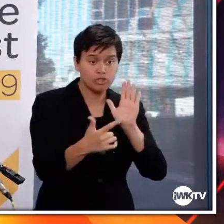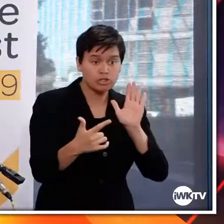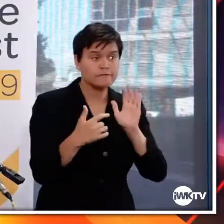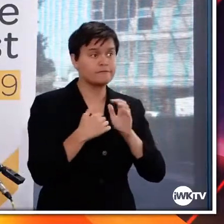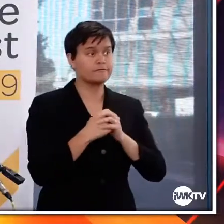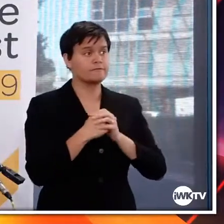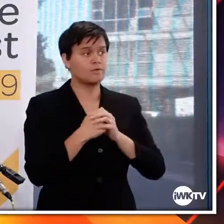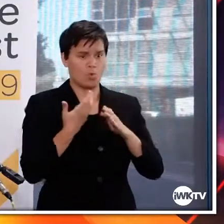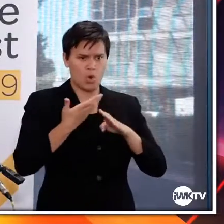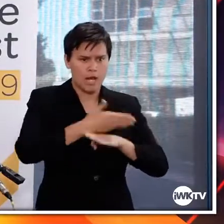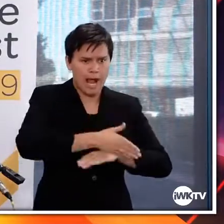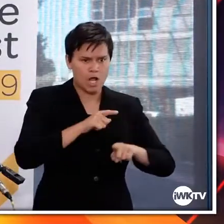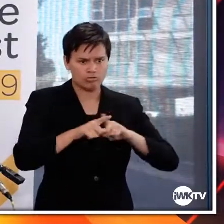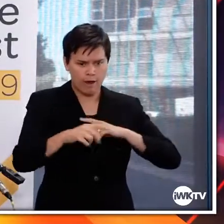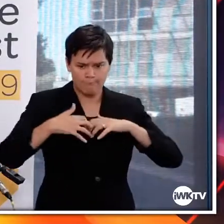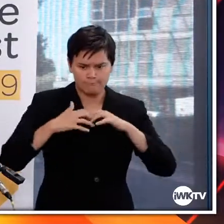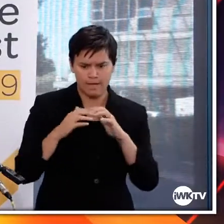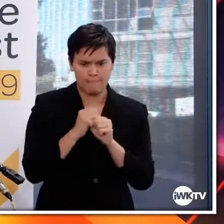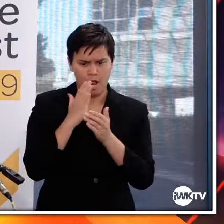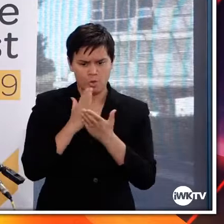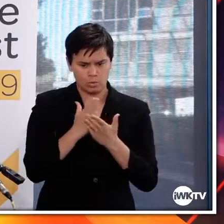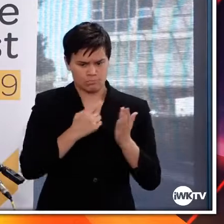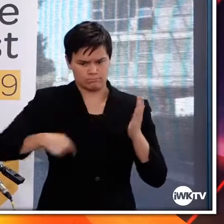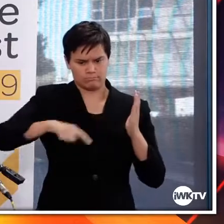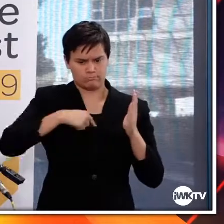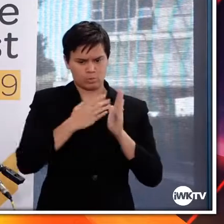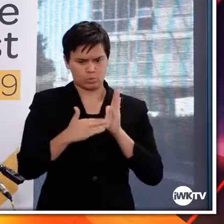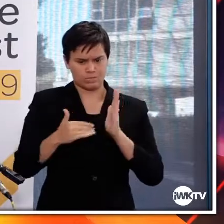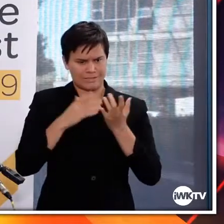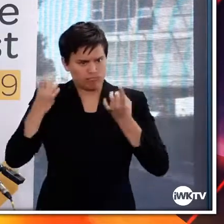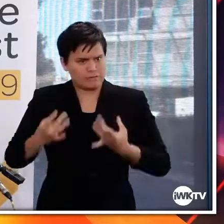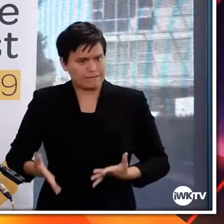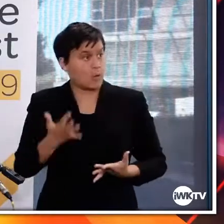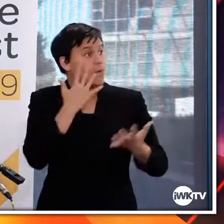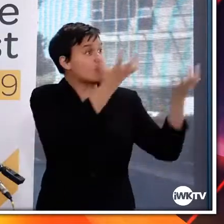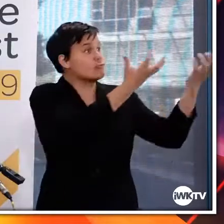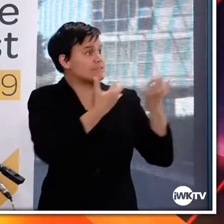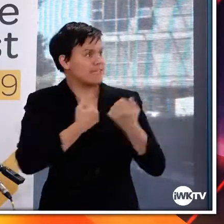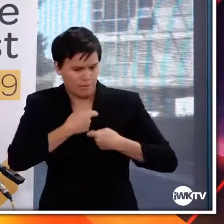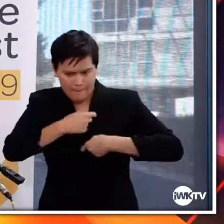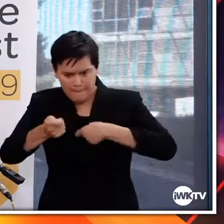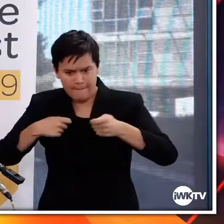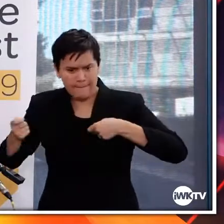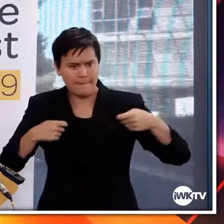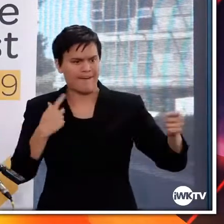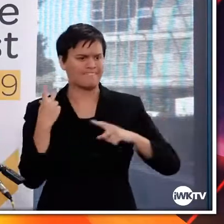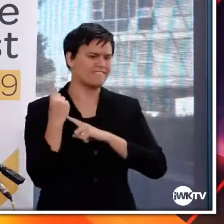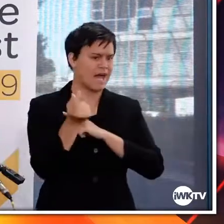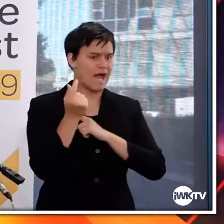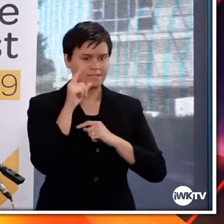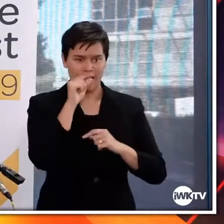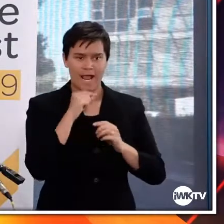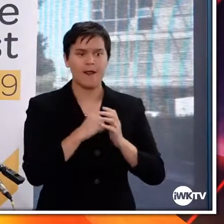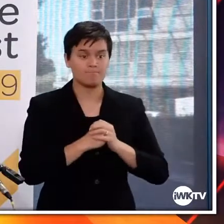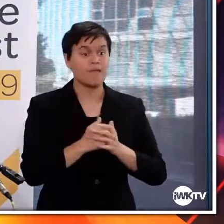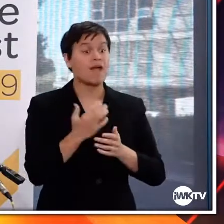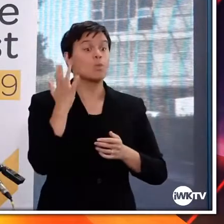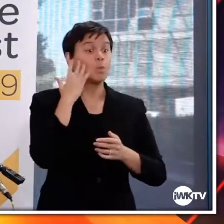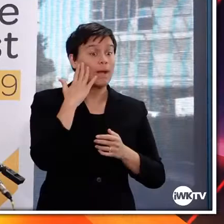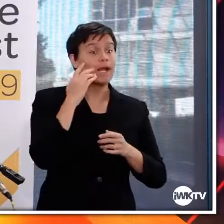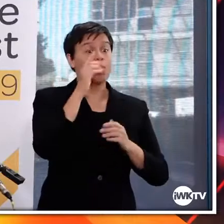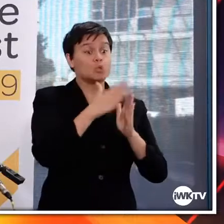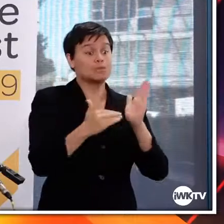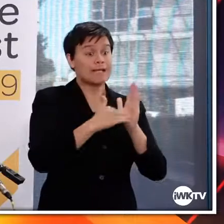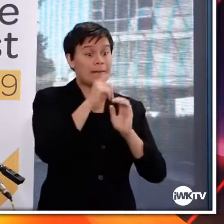ensure we are ready to use the vaccine once it arrives, and that we can gear up our system to deliver the vaccine to every Kiwi who wants to have it.